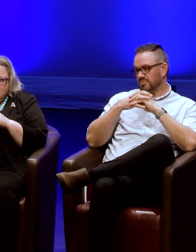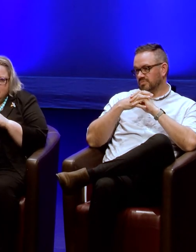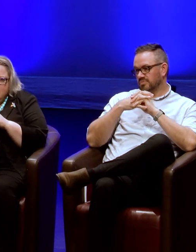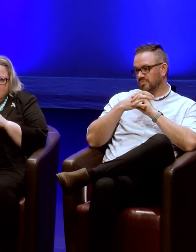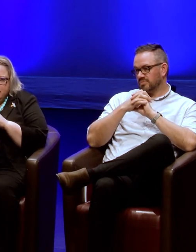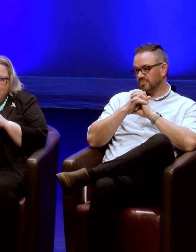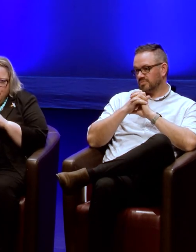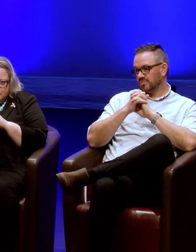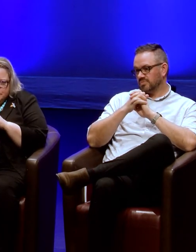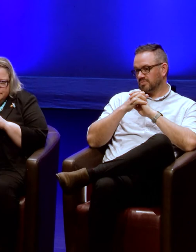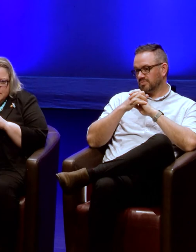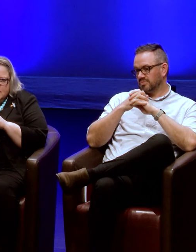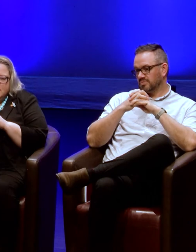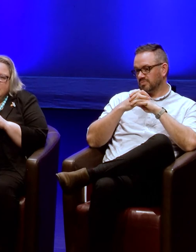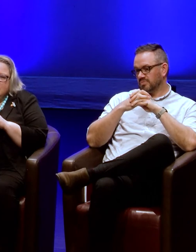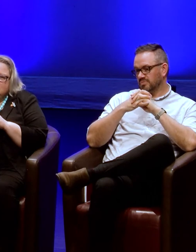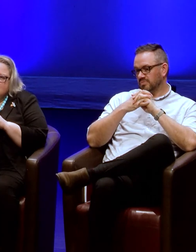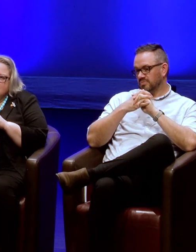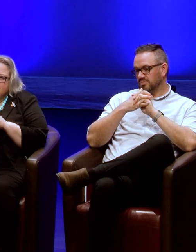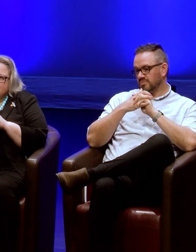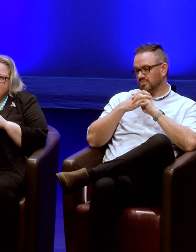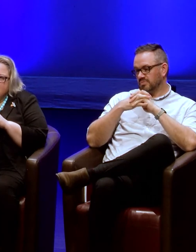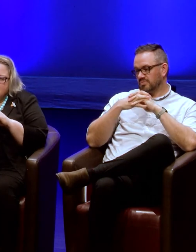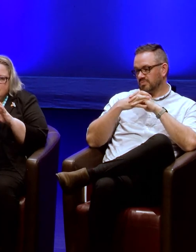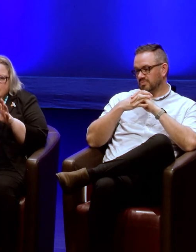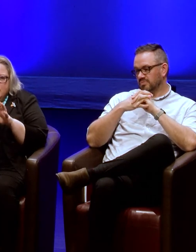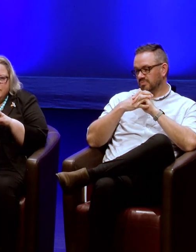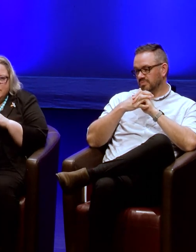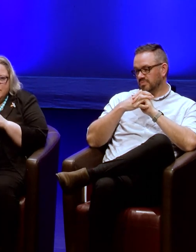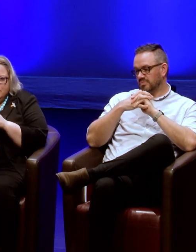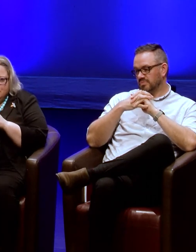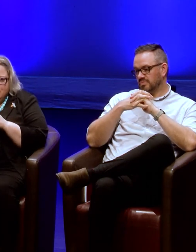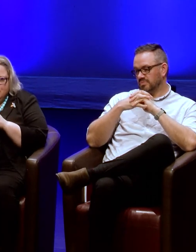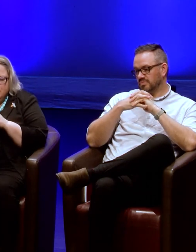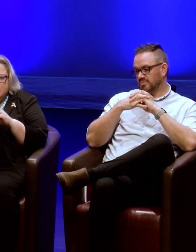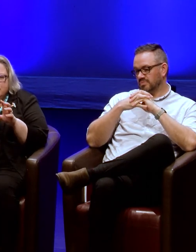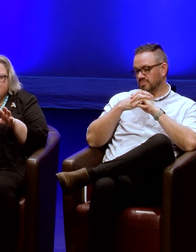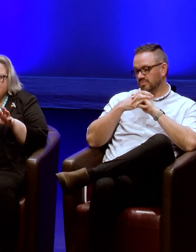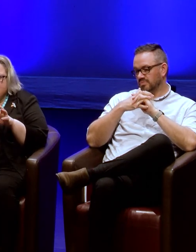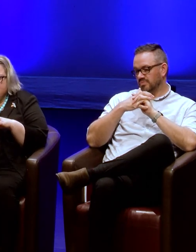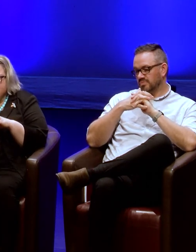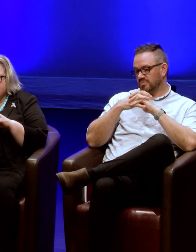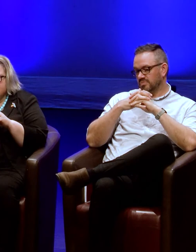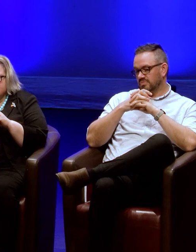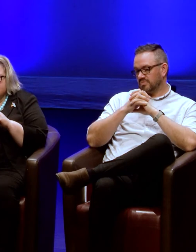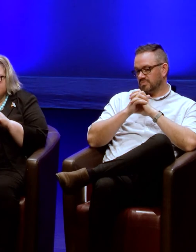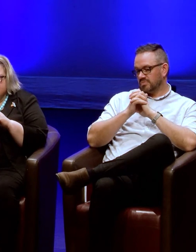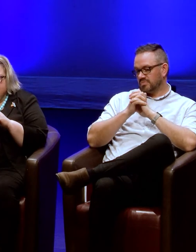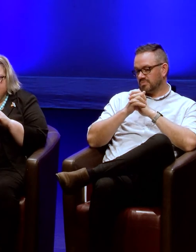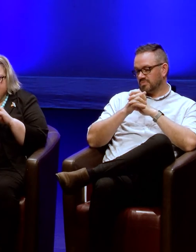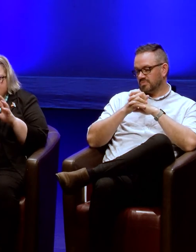admins having the power of God. And, um, that, that they're the ones that are in control. And I was very aware, um,